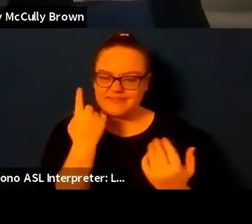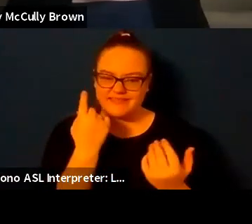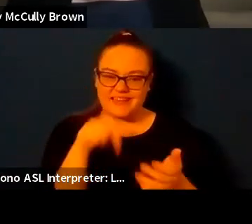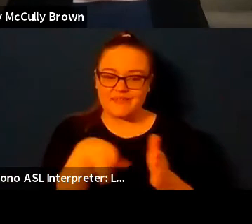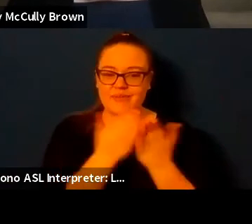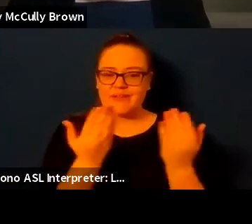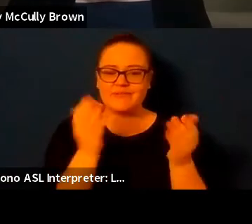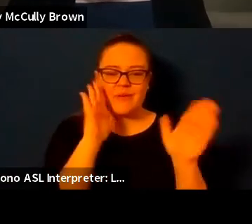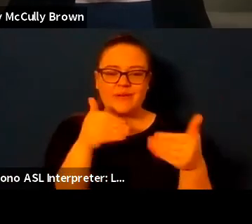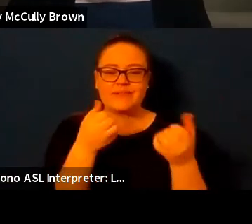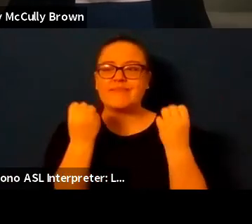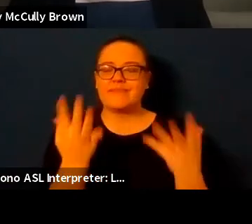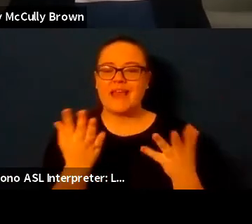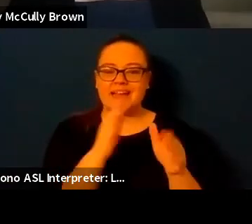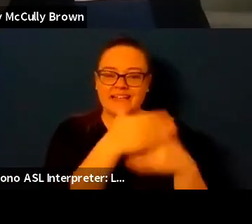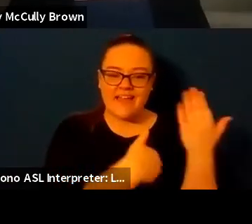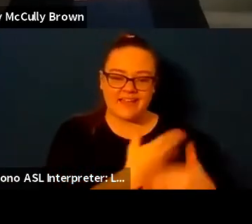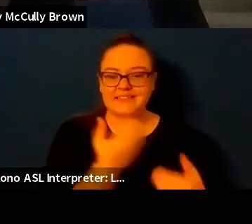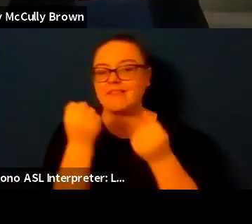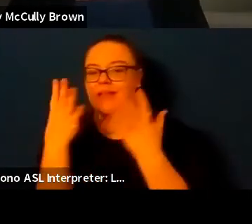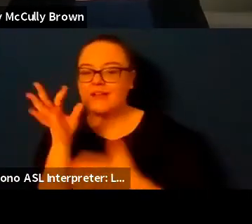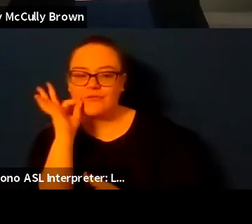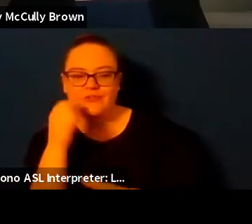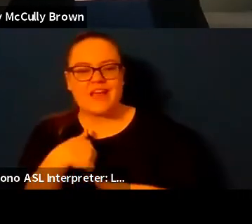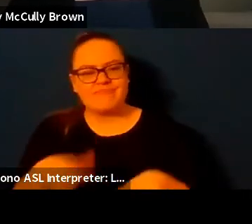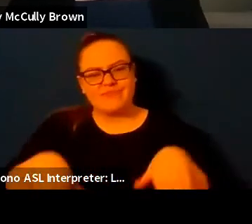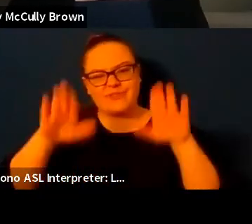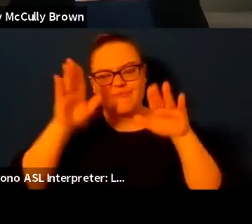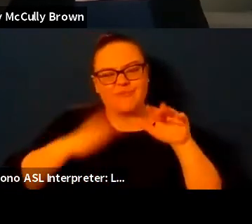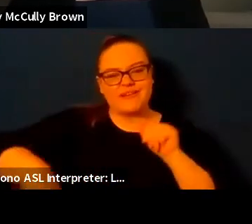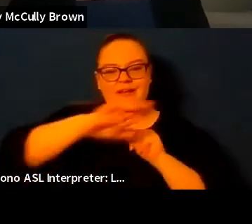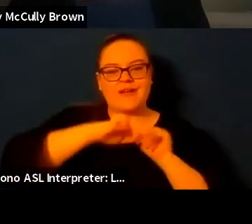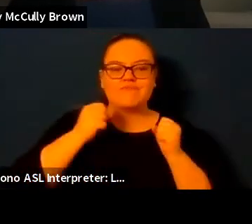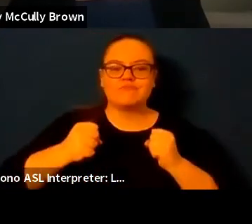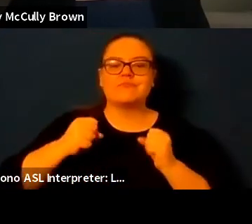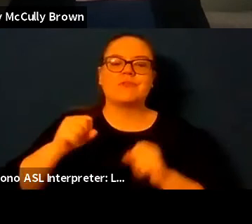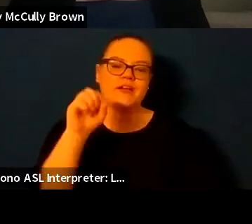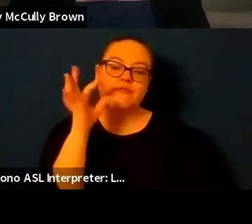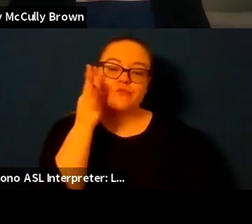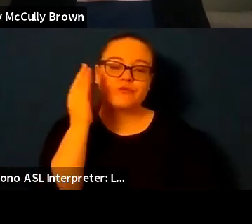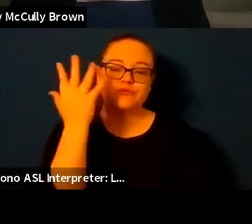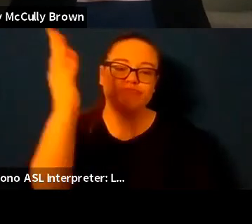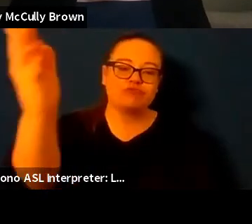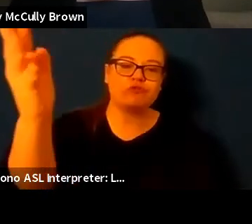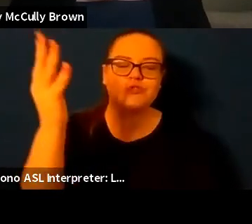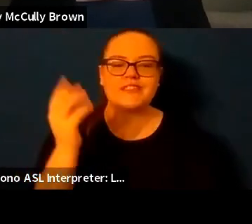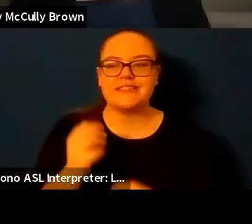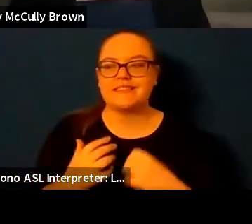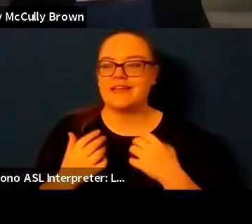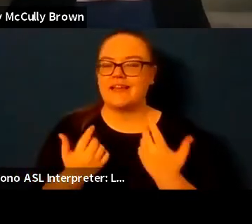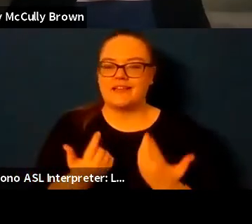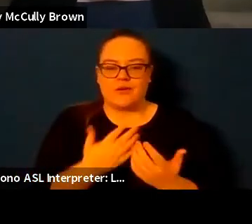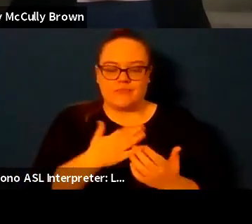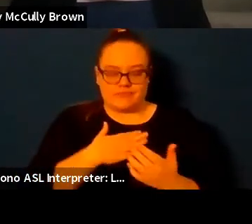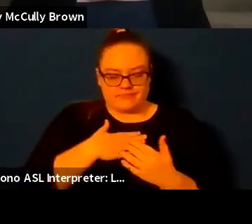book i grew up in orchard country and so those are kind of my first and primal images um and i have